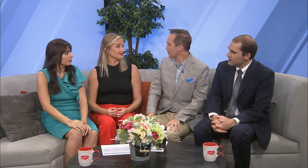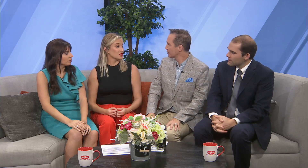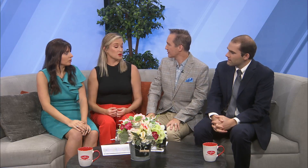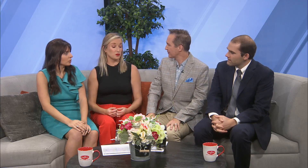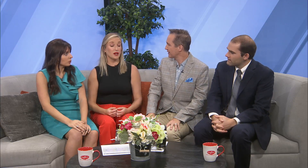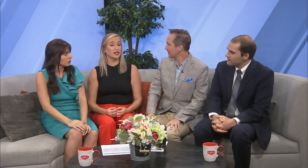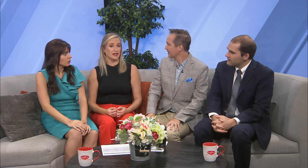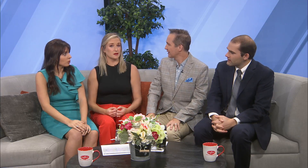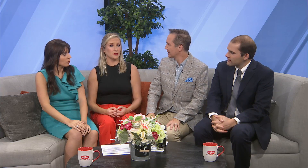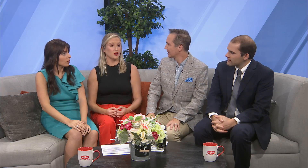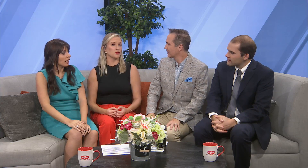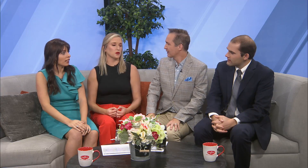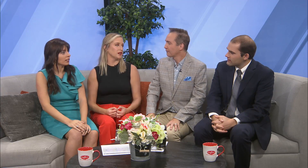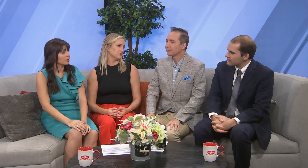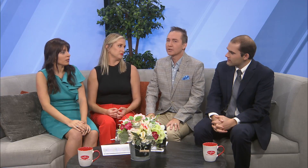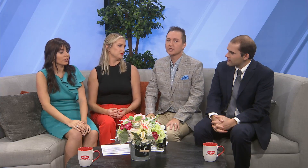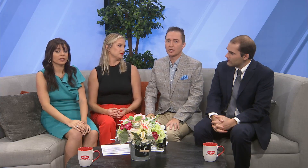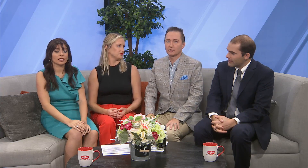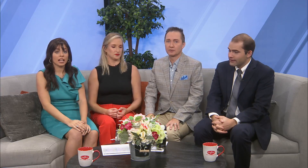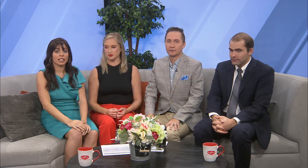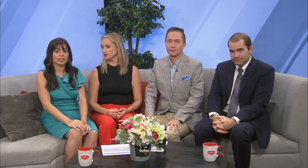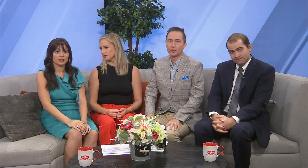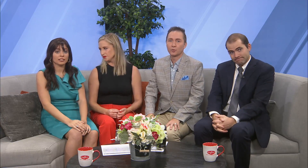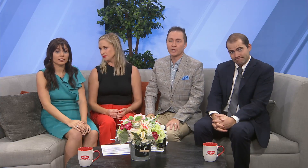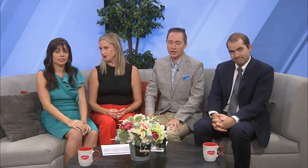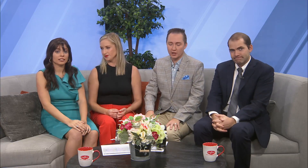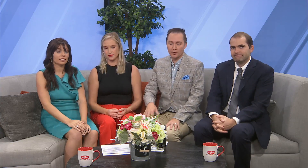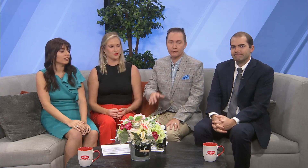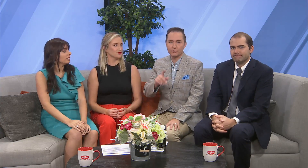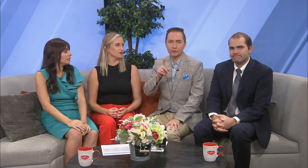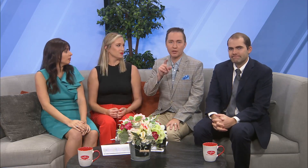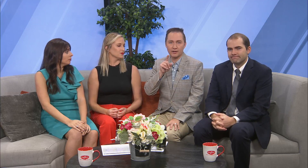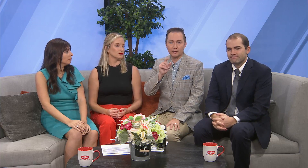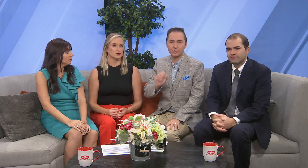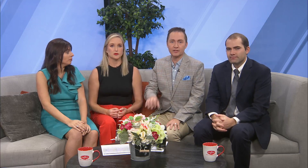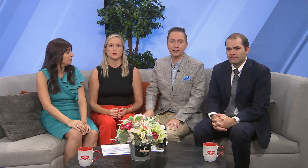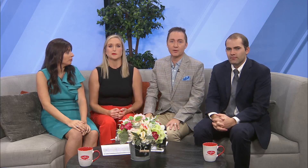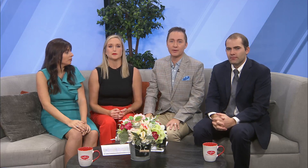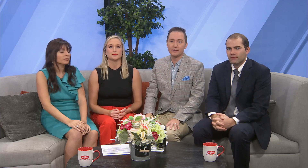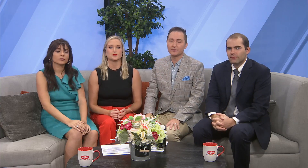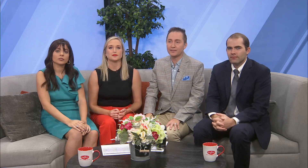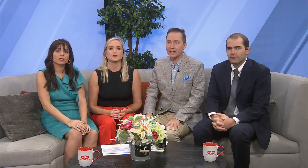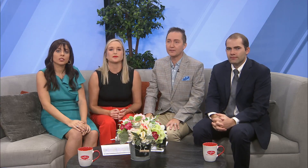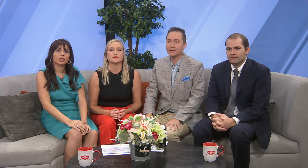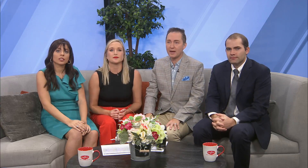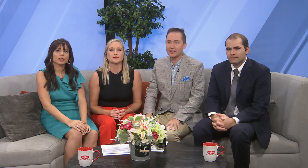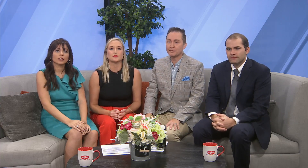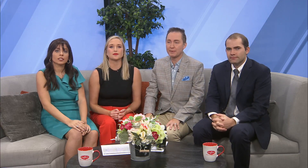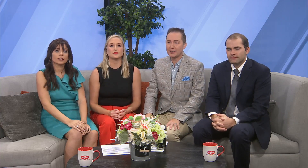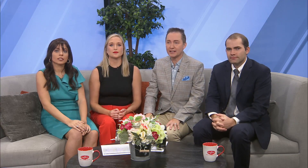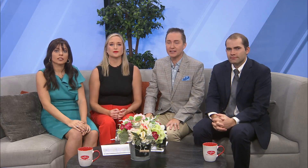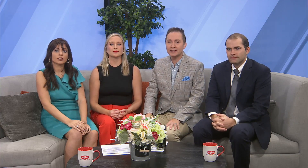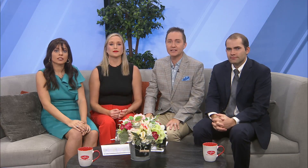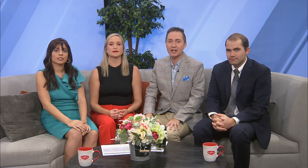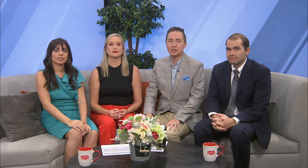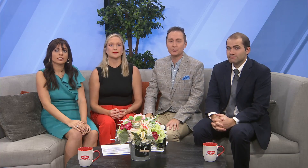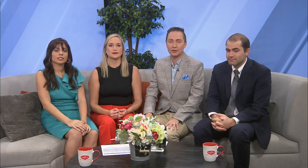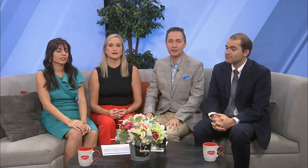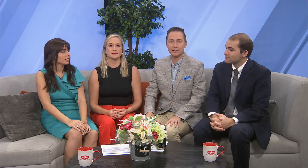or something? 20, yeah, over 20. We learned a lot. So, we're going to go through the words and we, thankfully, Maddie's been making a list and she put it into the